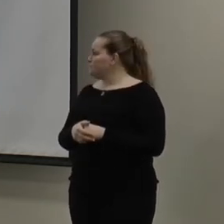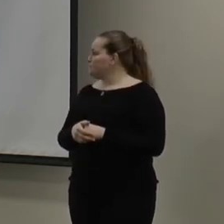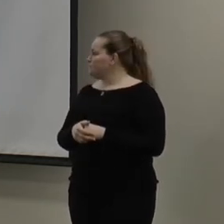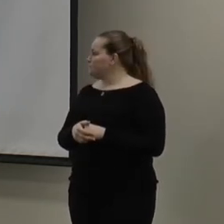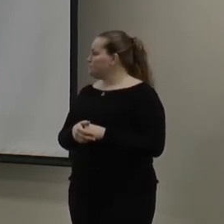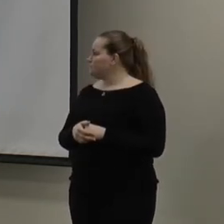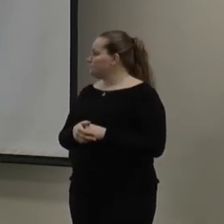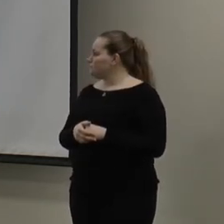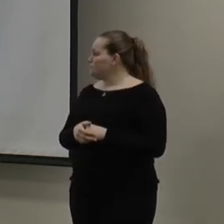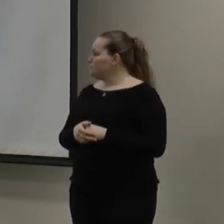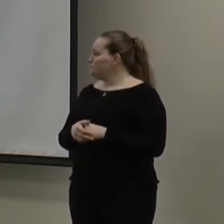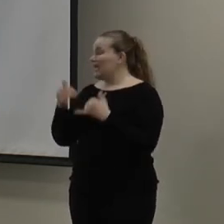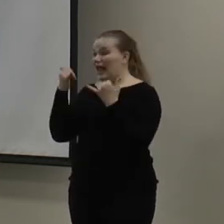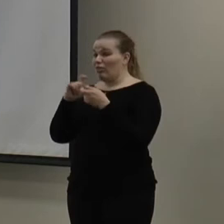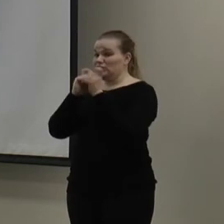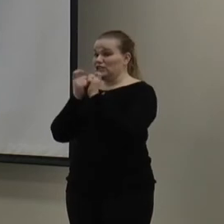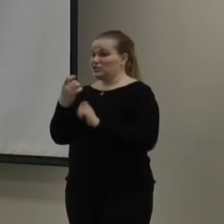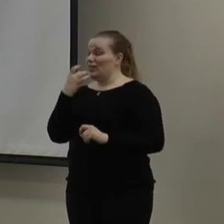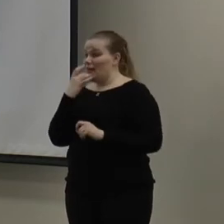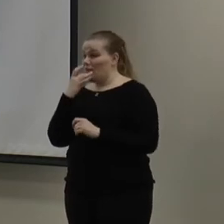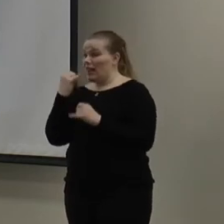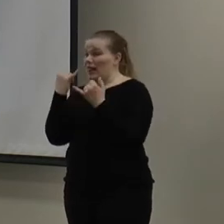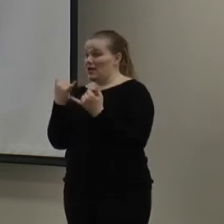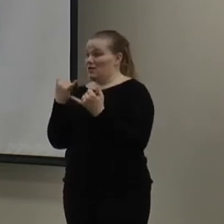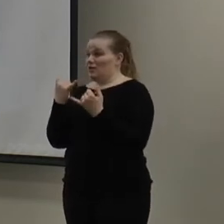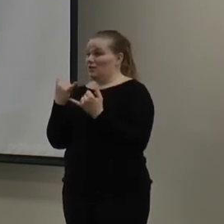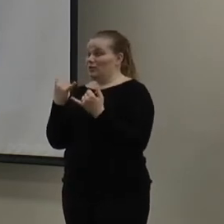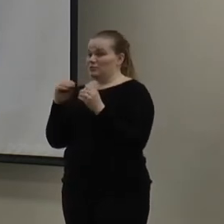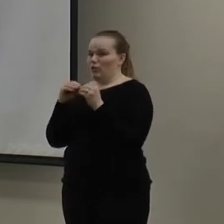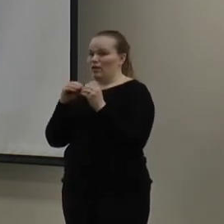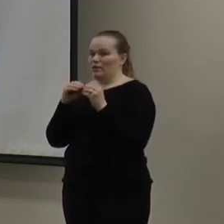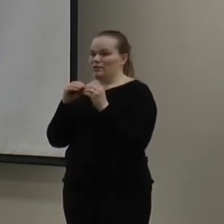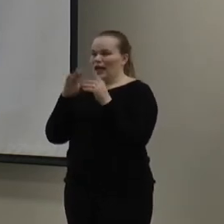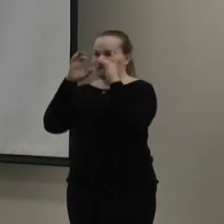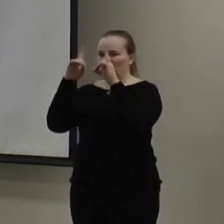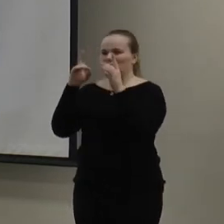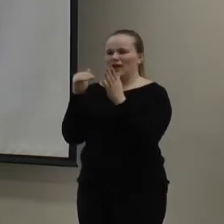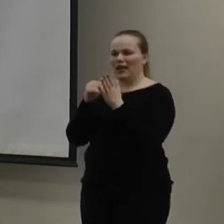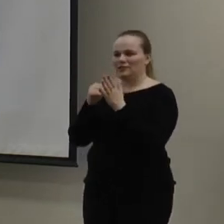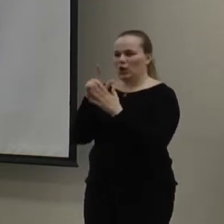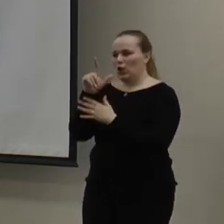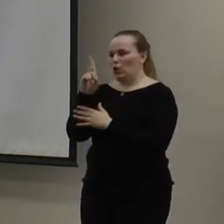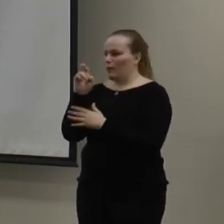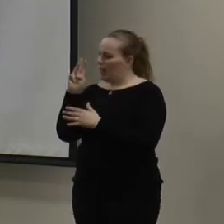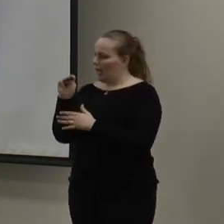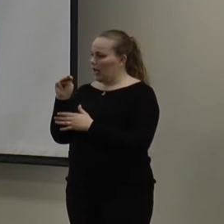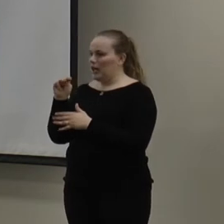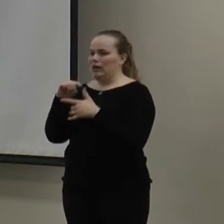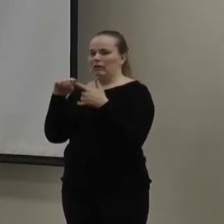And, so, now that they're doing the changes, kind of re-educating our reference points. So, lumens and